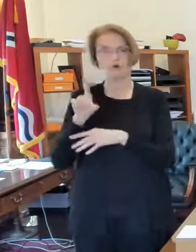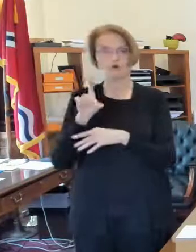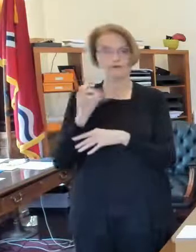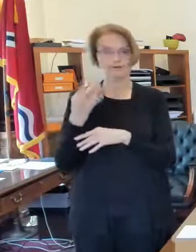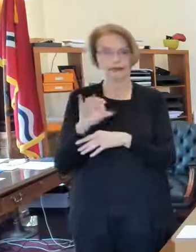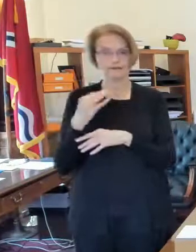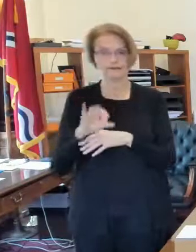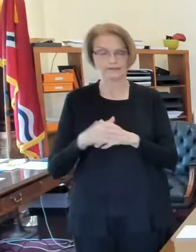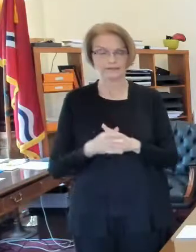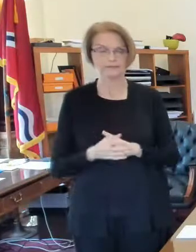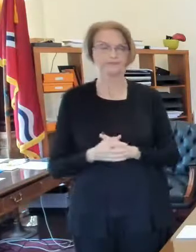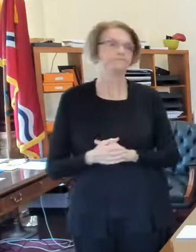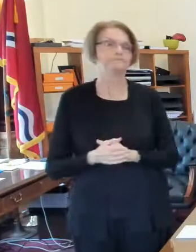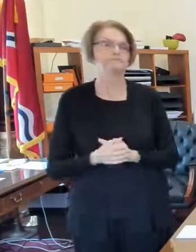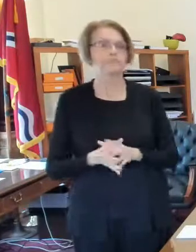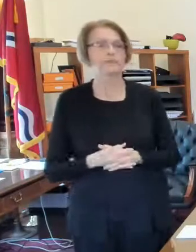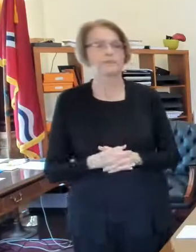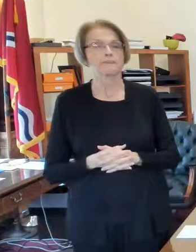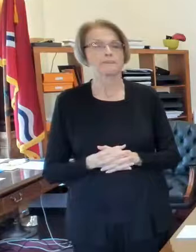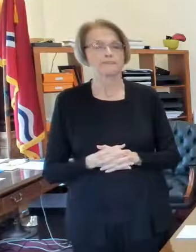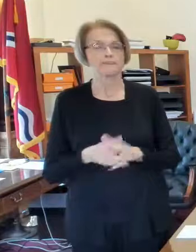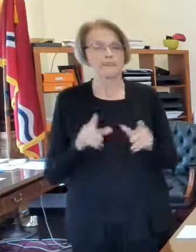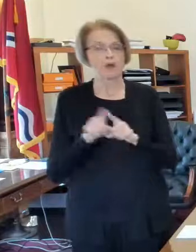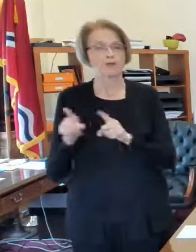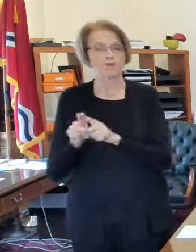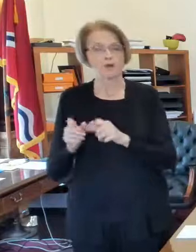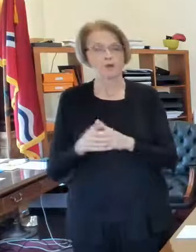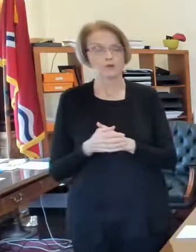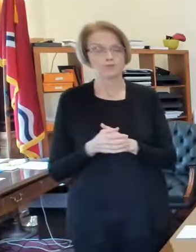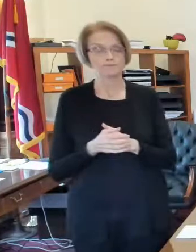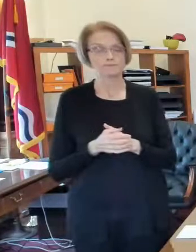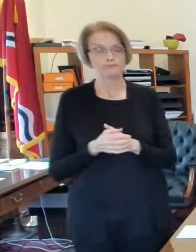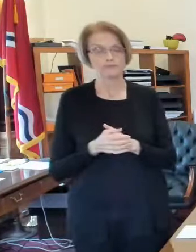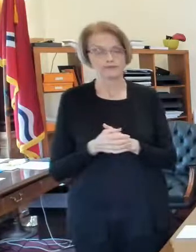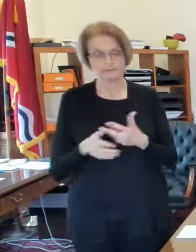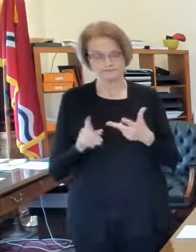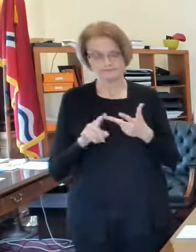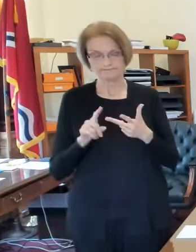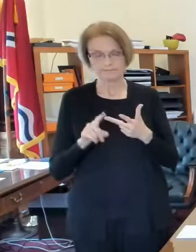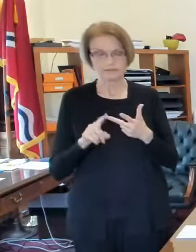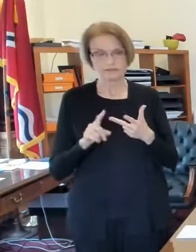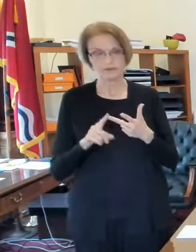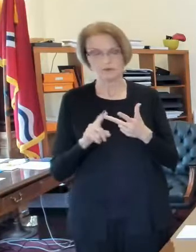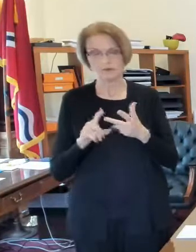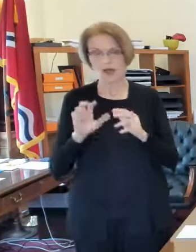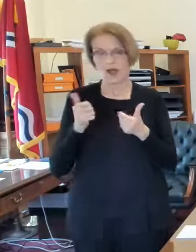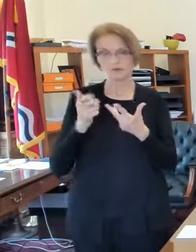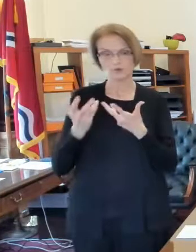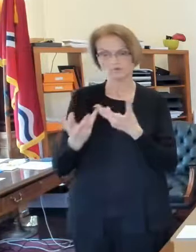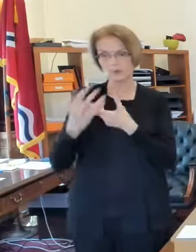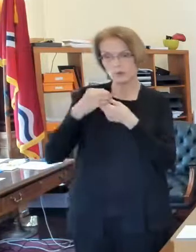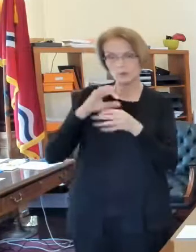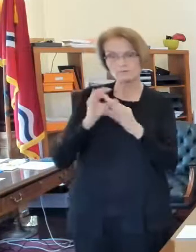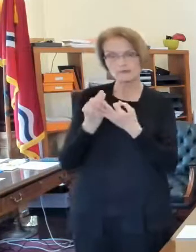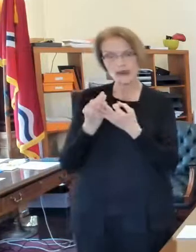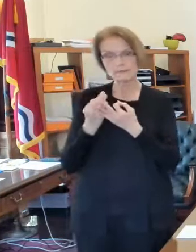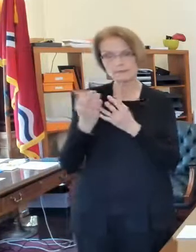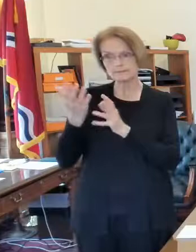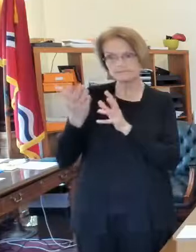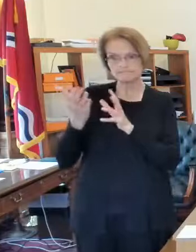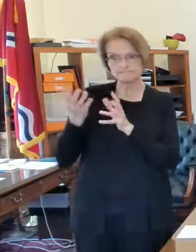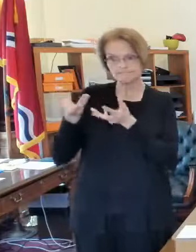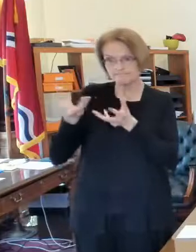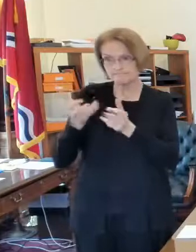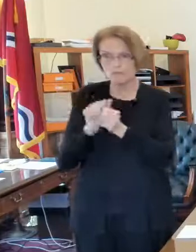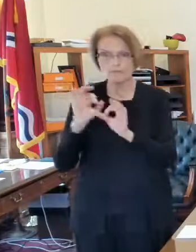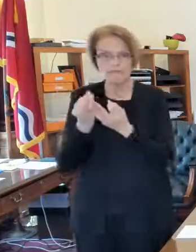the holiday season uh we also ask that you identify different ways to engage your family uh during the holiday season so i